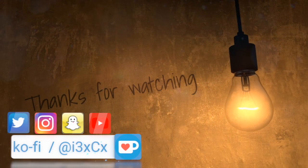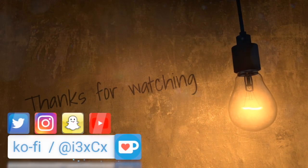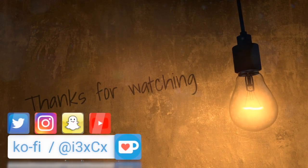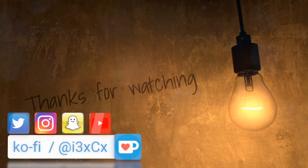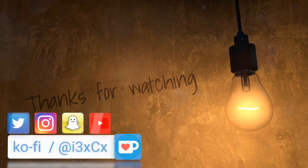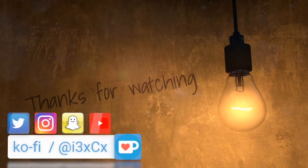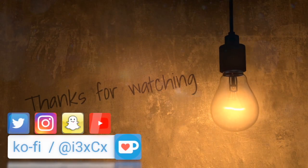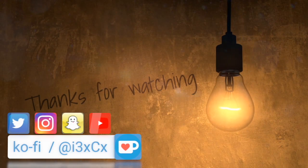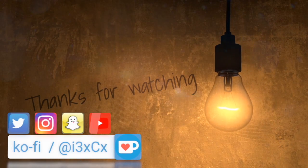1000 people are probably stuck in five months. Till end kept the ca BeneFly Simpector team,